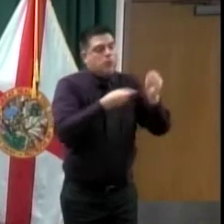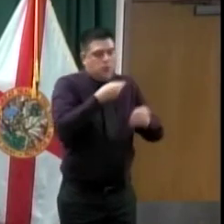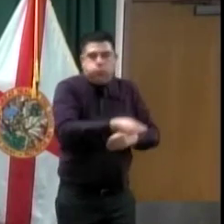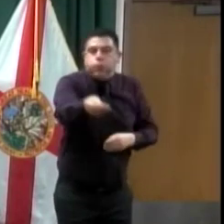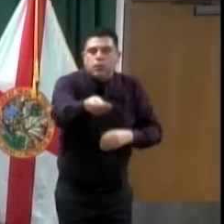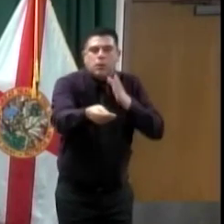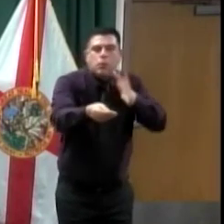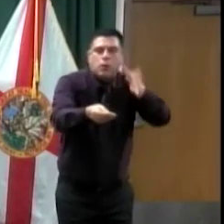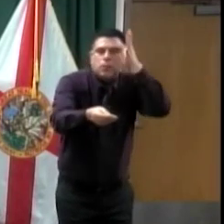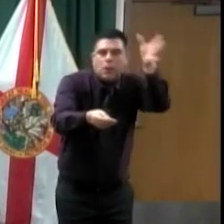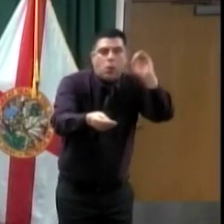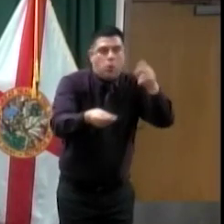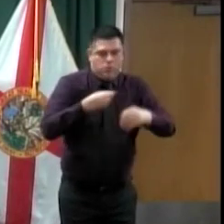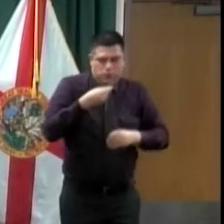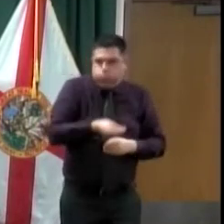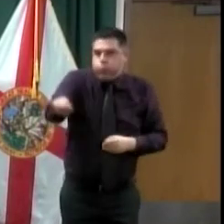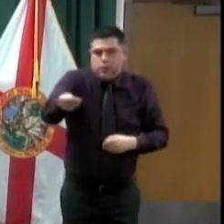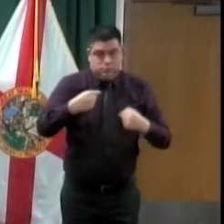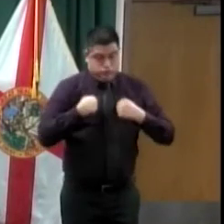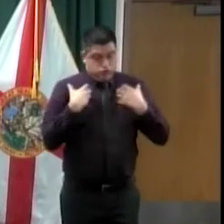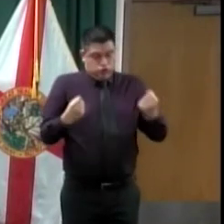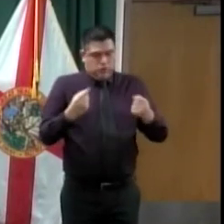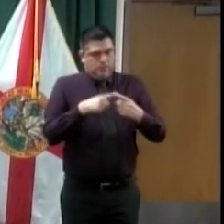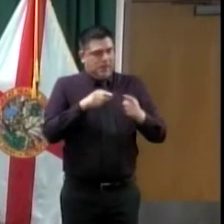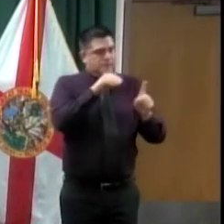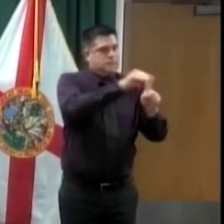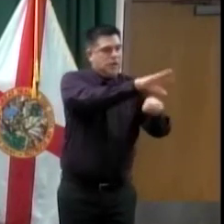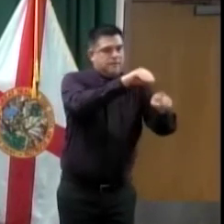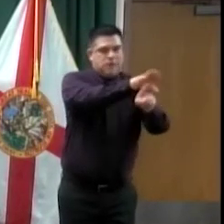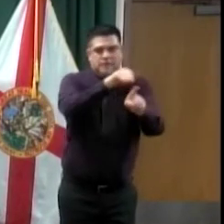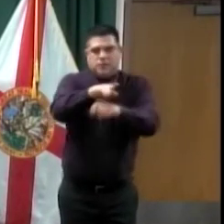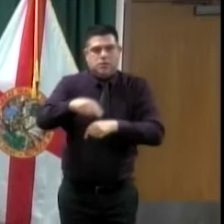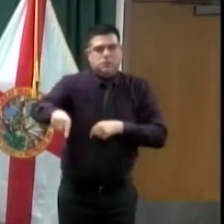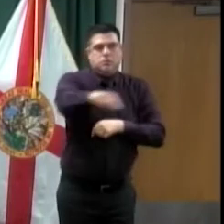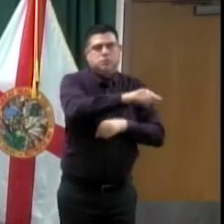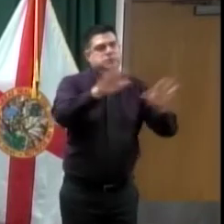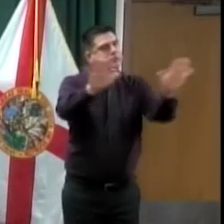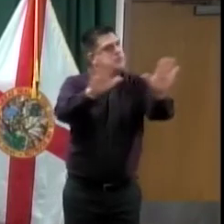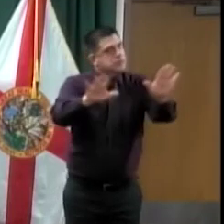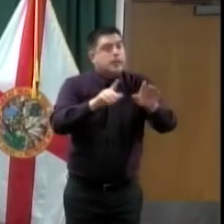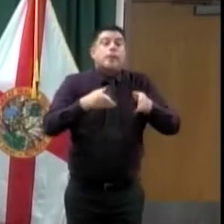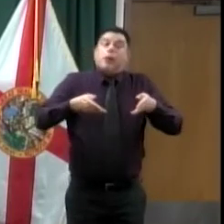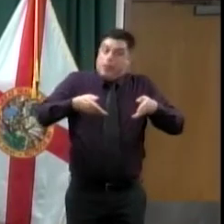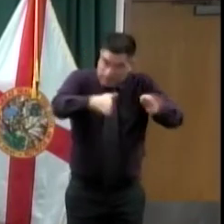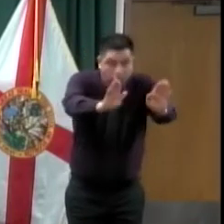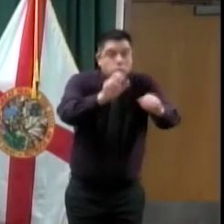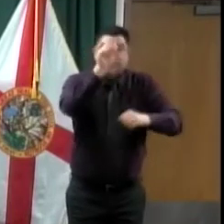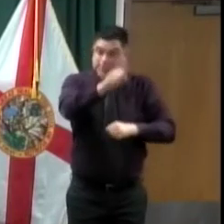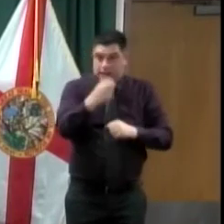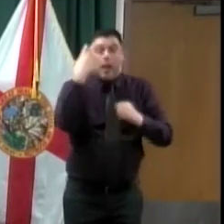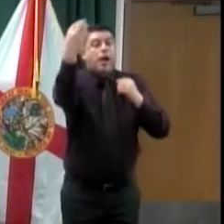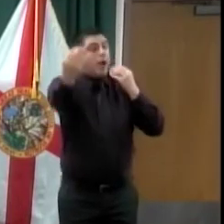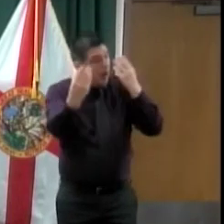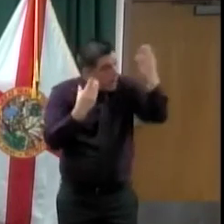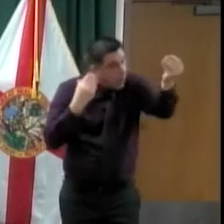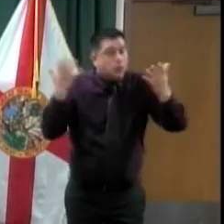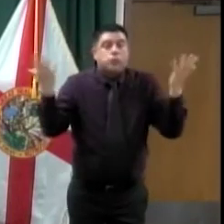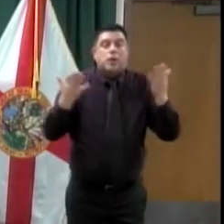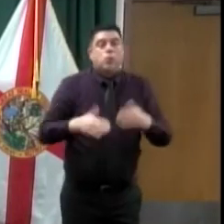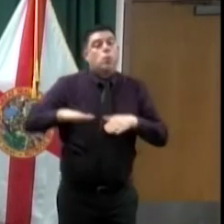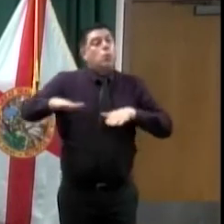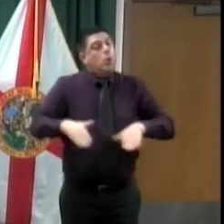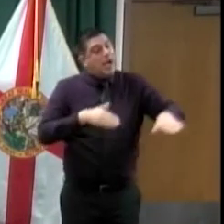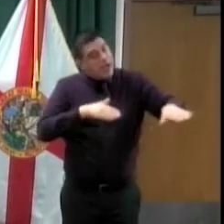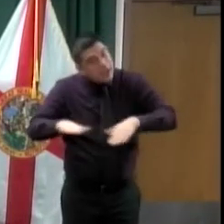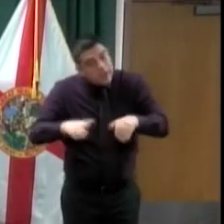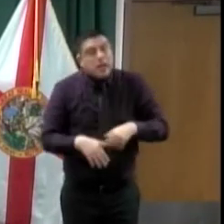absolutely. You can go around the block. You can walk your dog. You can do the normal activities that you would do, a nature hike, riding your bicycle, things like that.